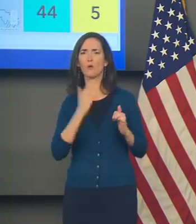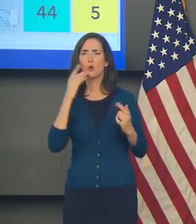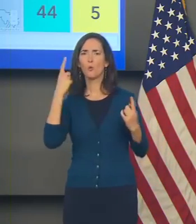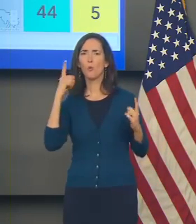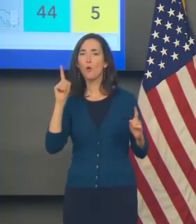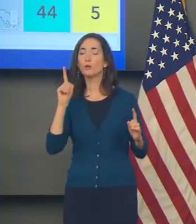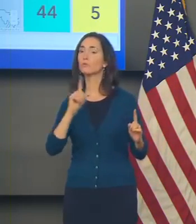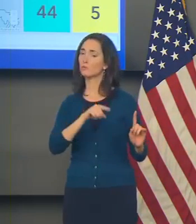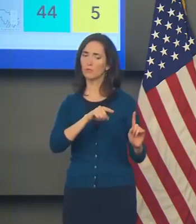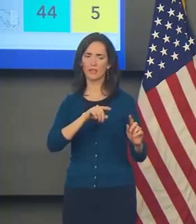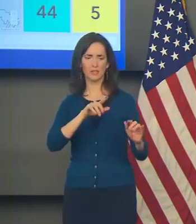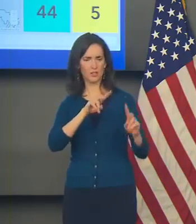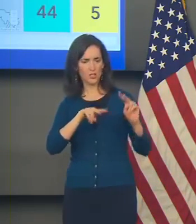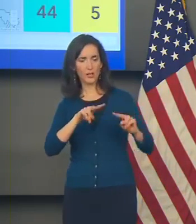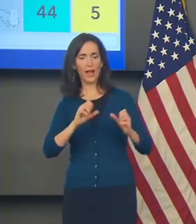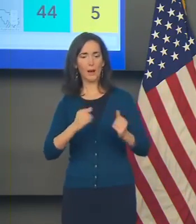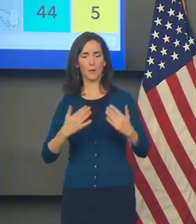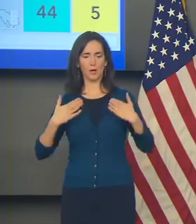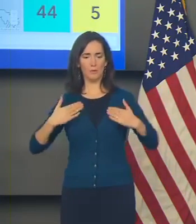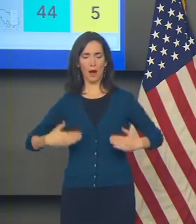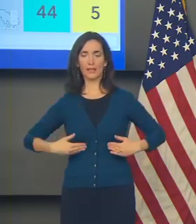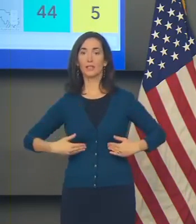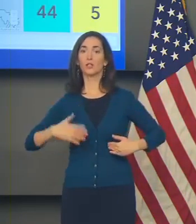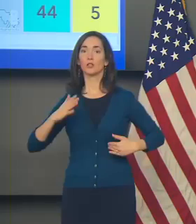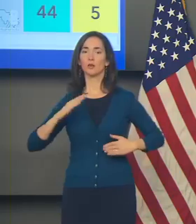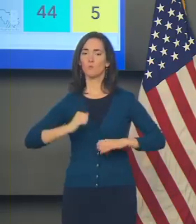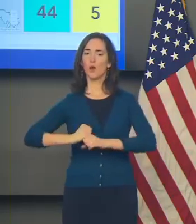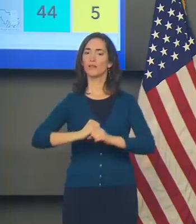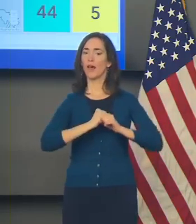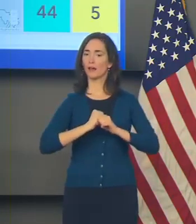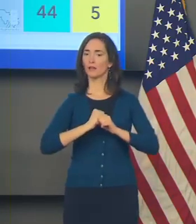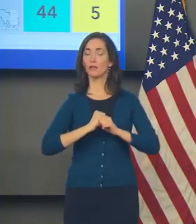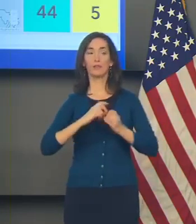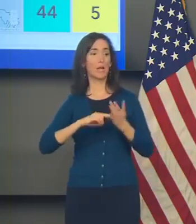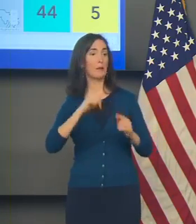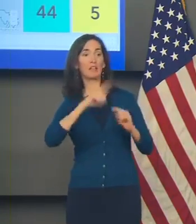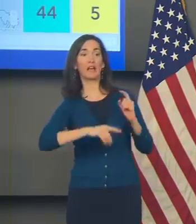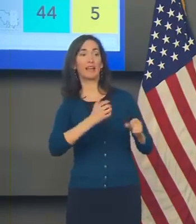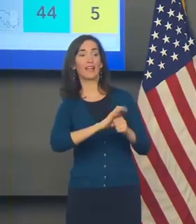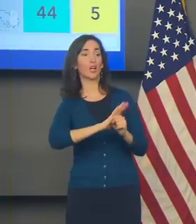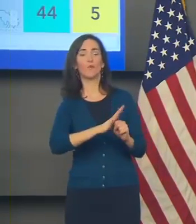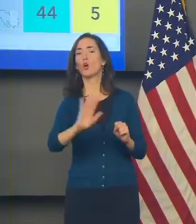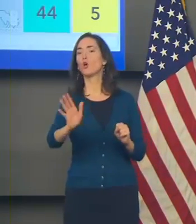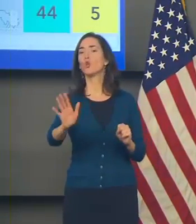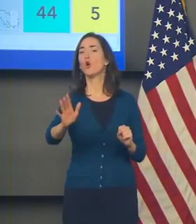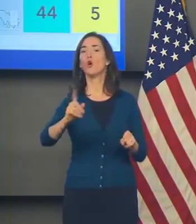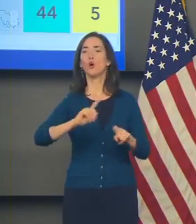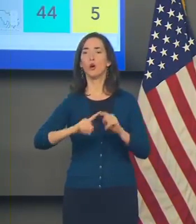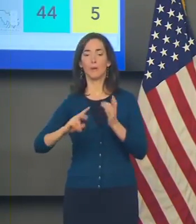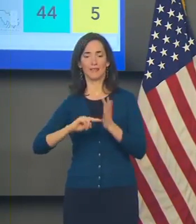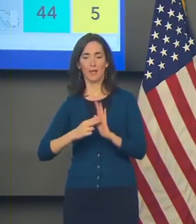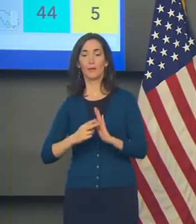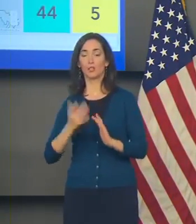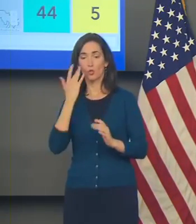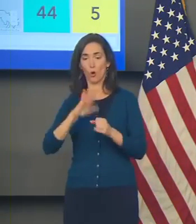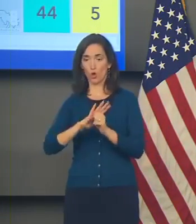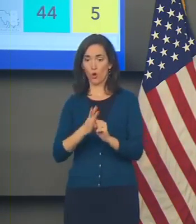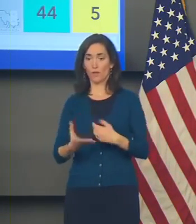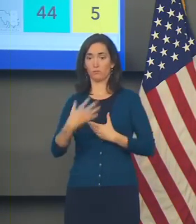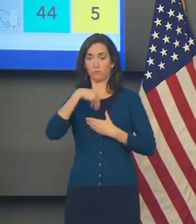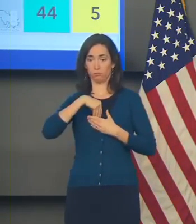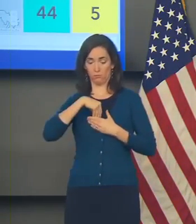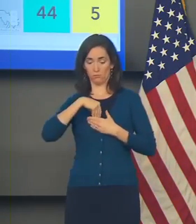severe cases of COVID cases that result in hospitalizations and deaths.